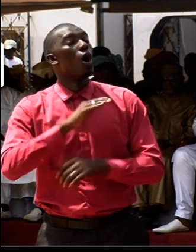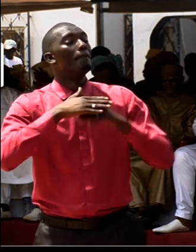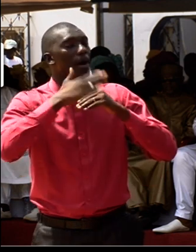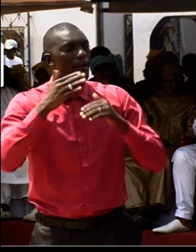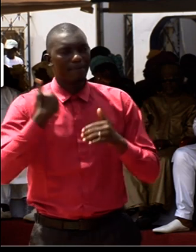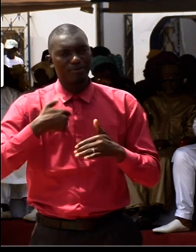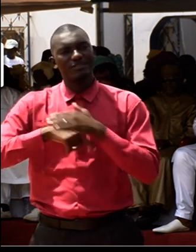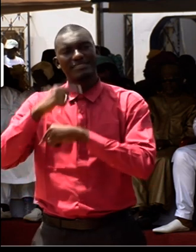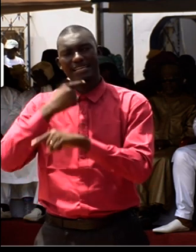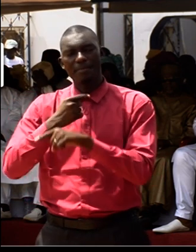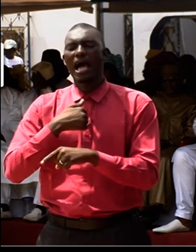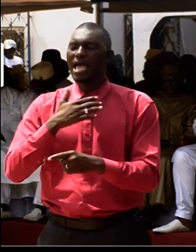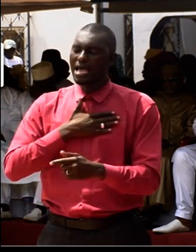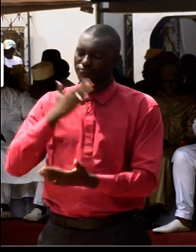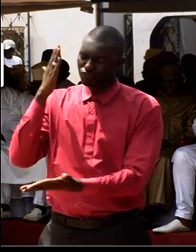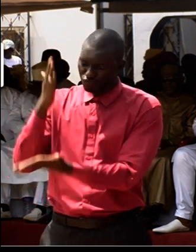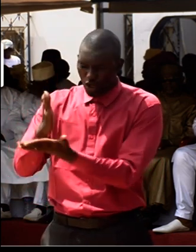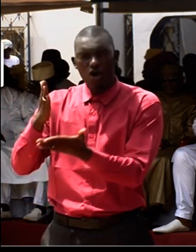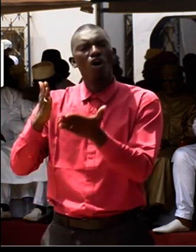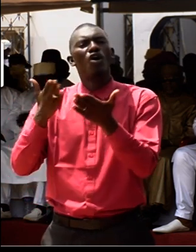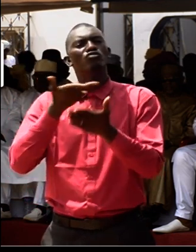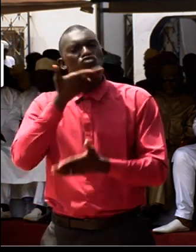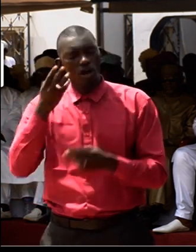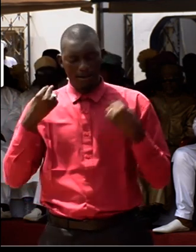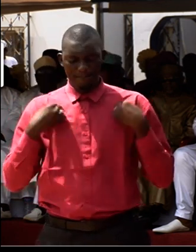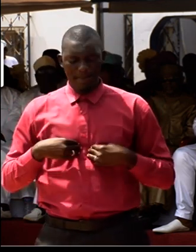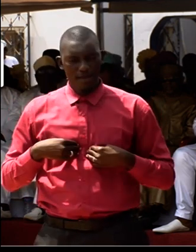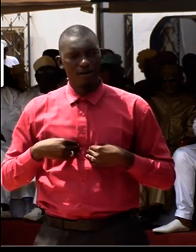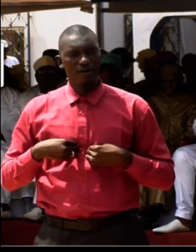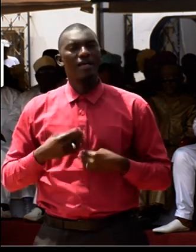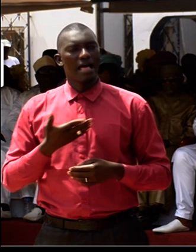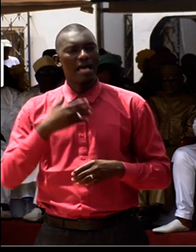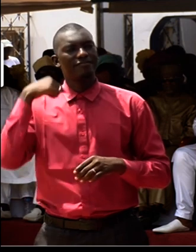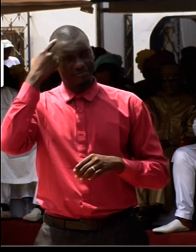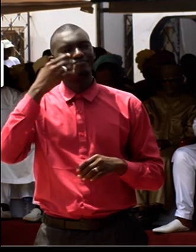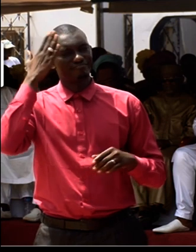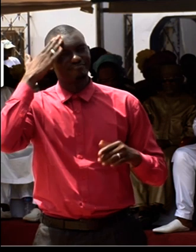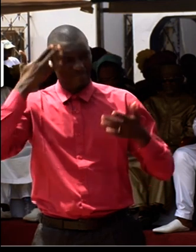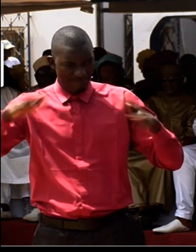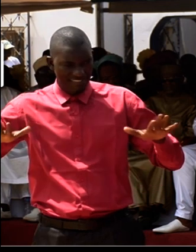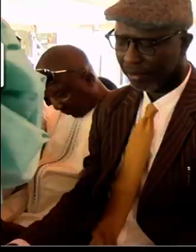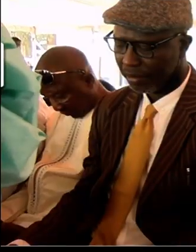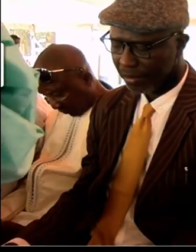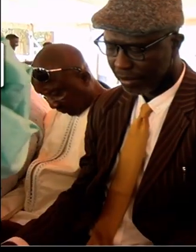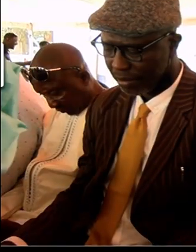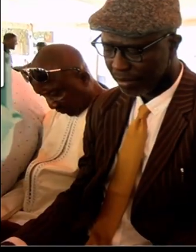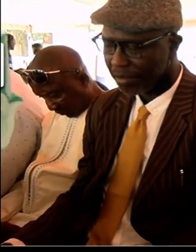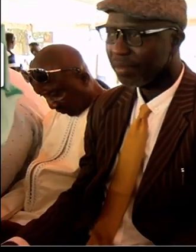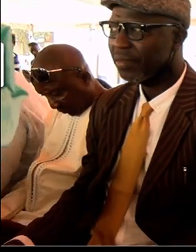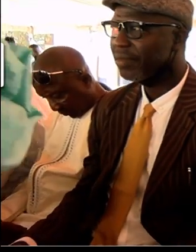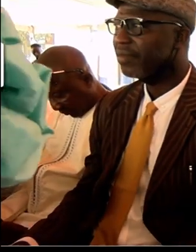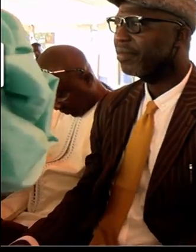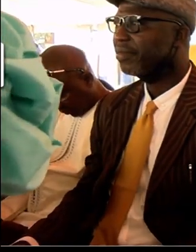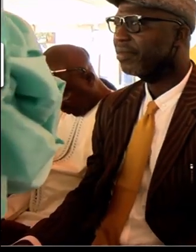of this country. And I'm sure our young mayor has recognized that from the onset. That is why